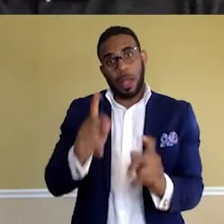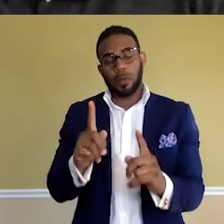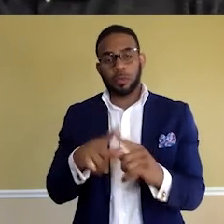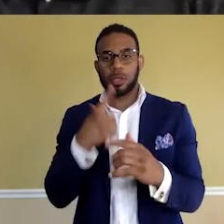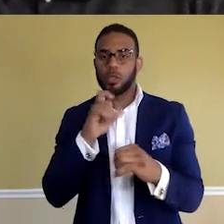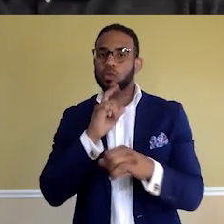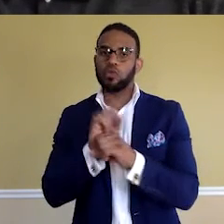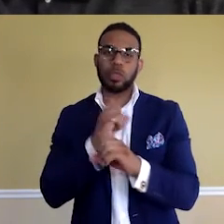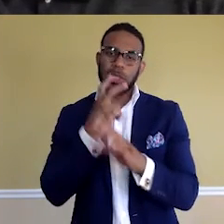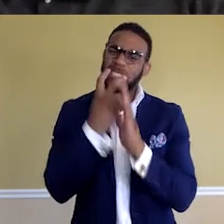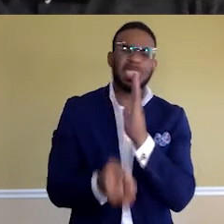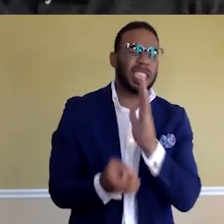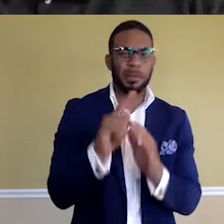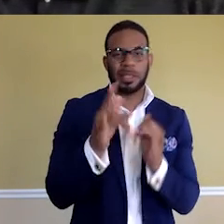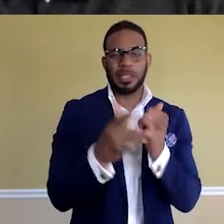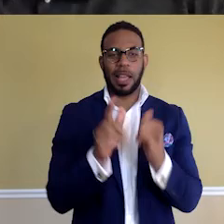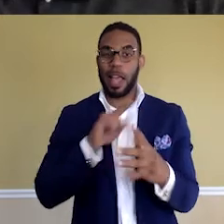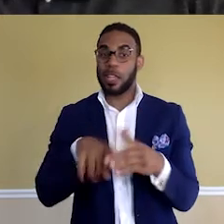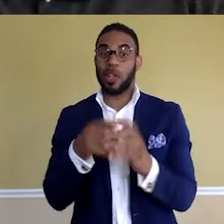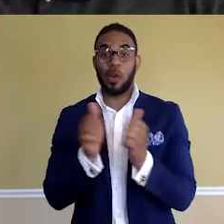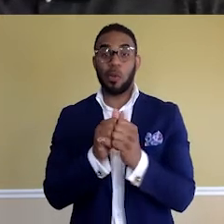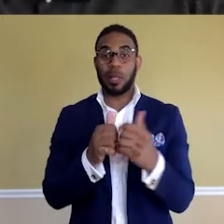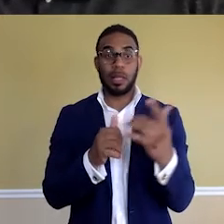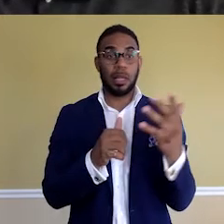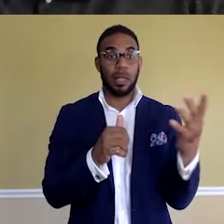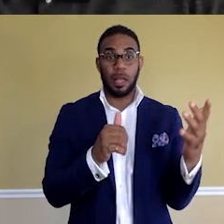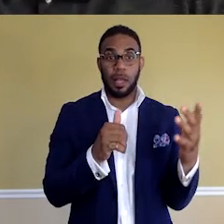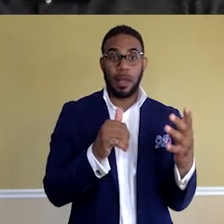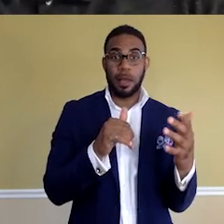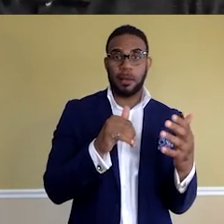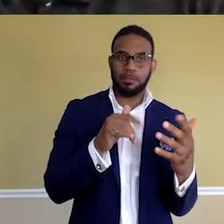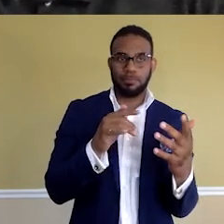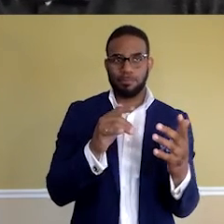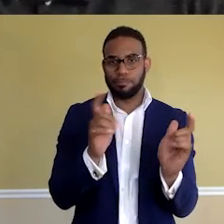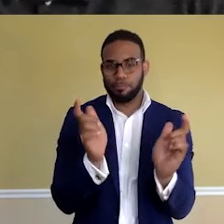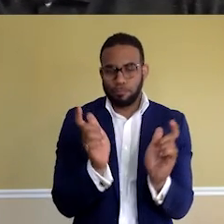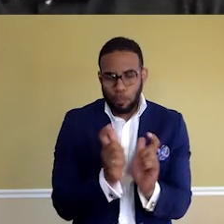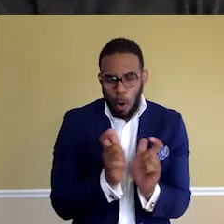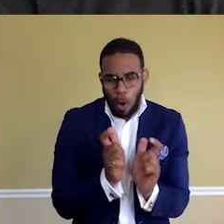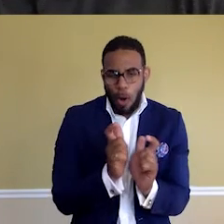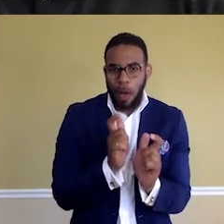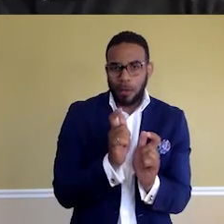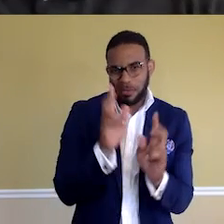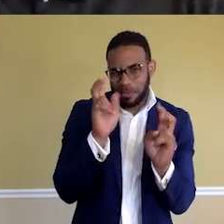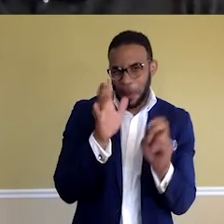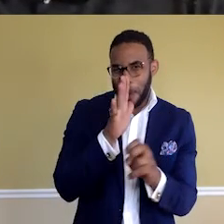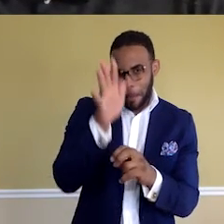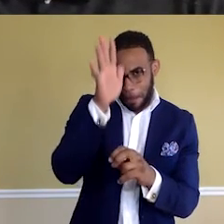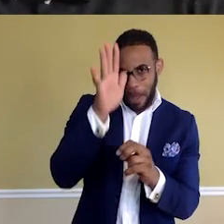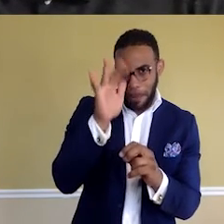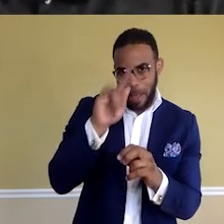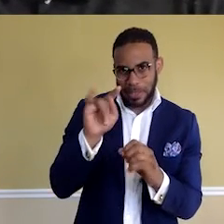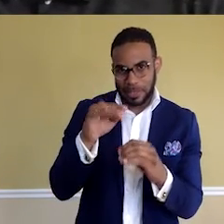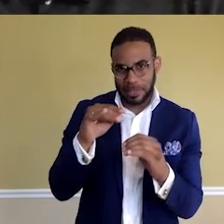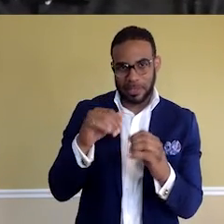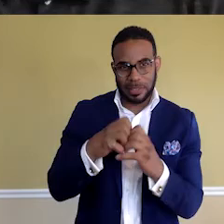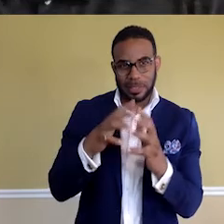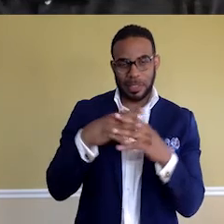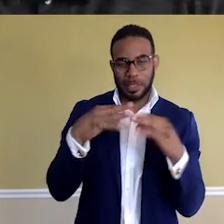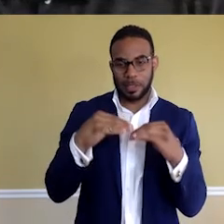truly jump into tech. So I started with a mom-and-pop IT shop, nonetheless. It was a startup that ended up being very